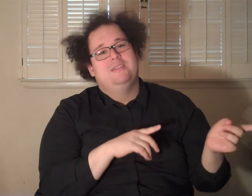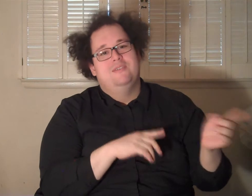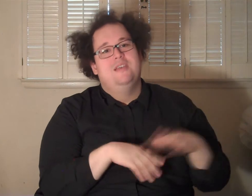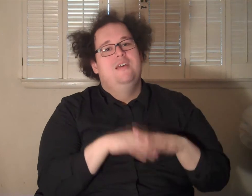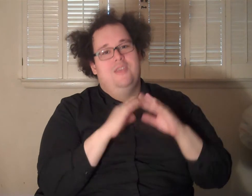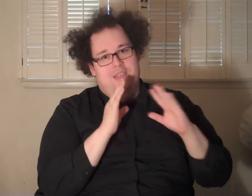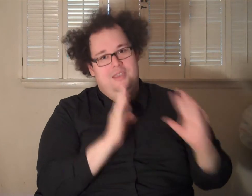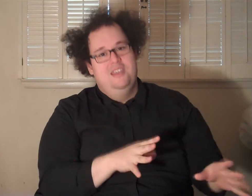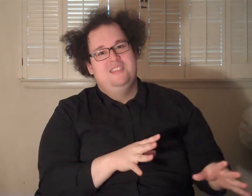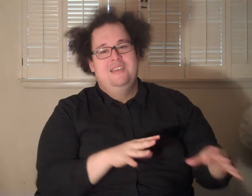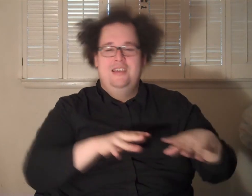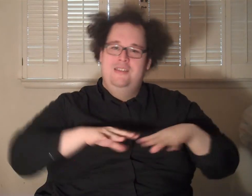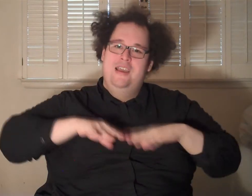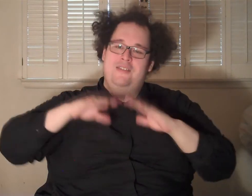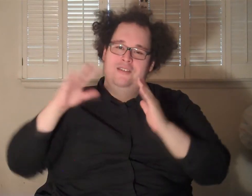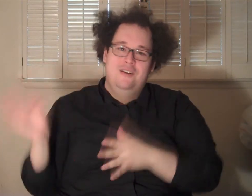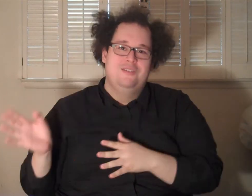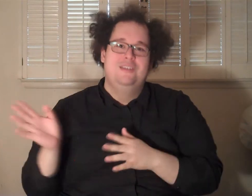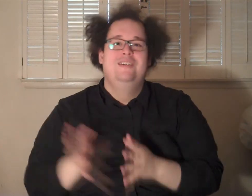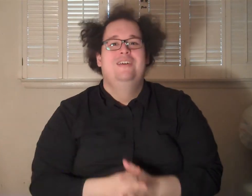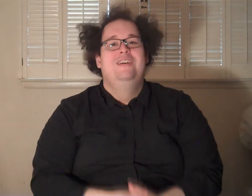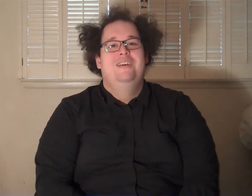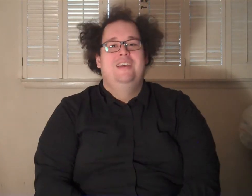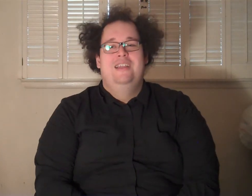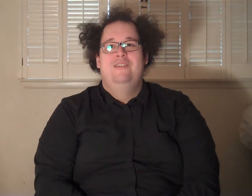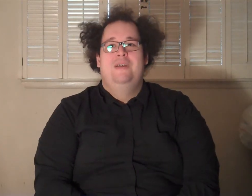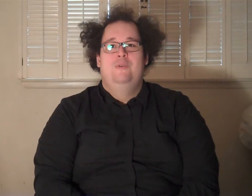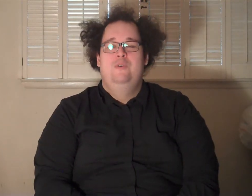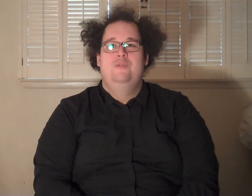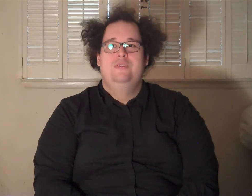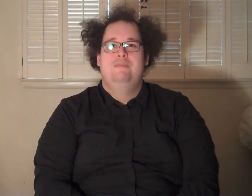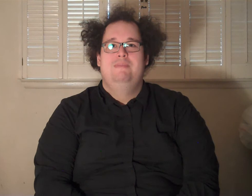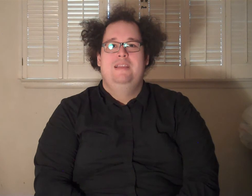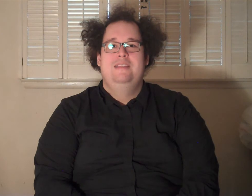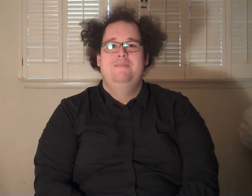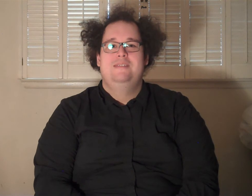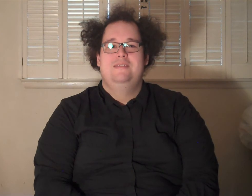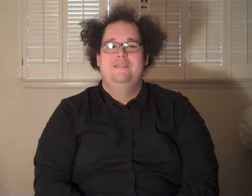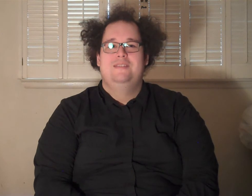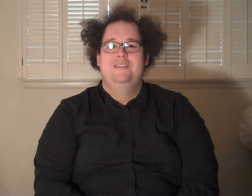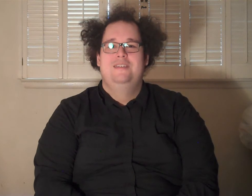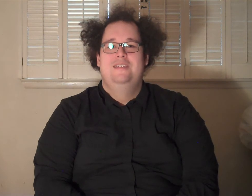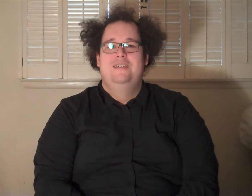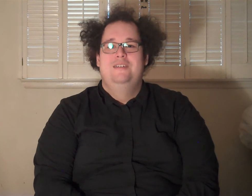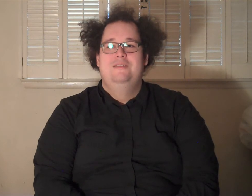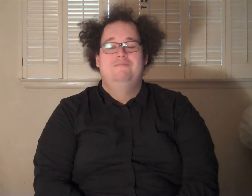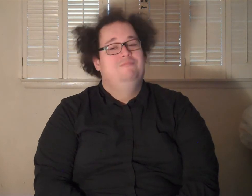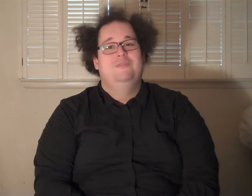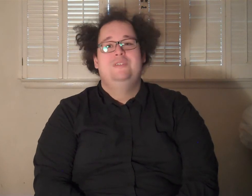miniseries. They had the kids, and then they had the adults. And now I'm like, whoo, who's to be playing them as the adults? We'll